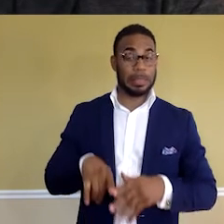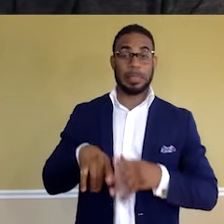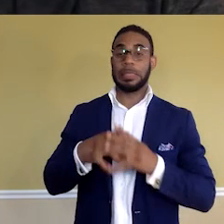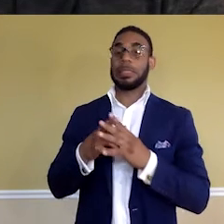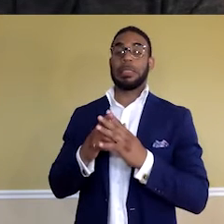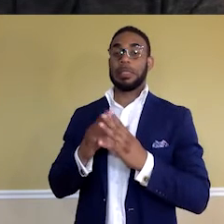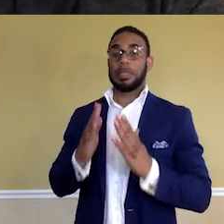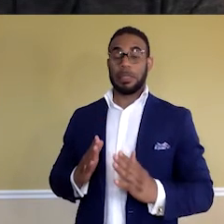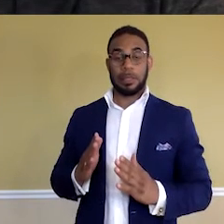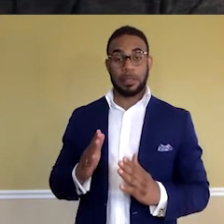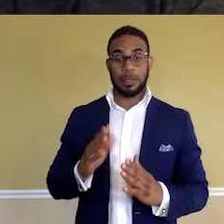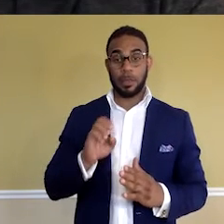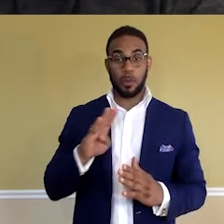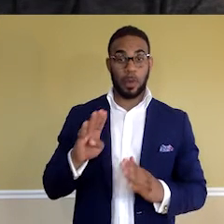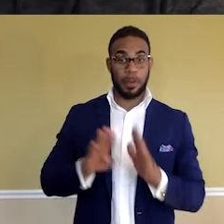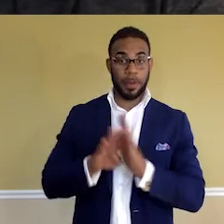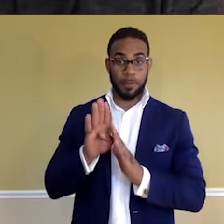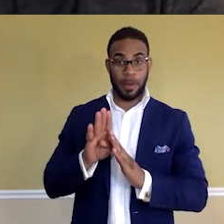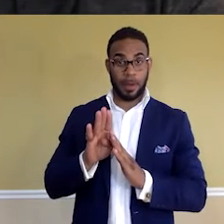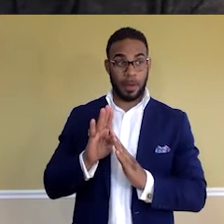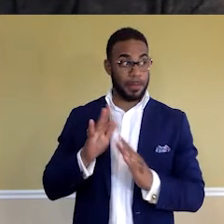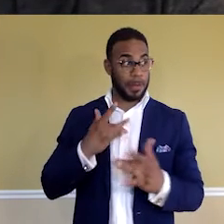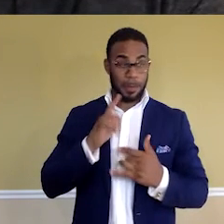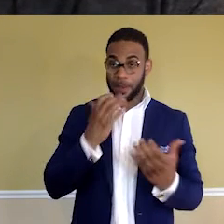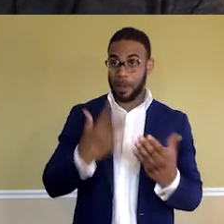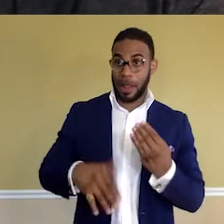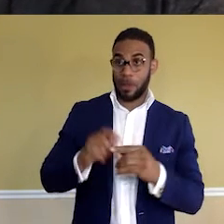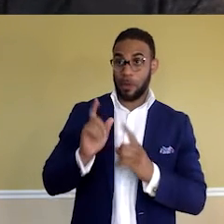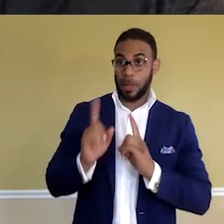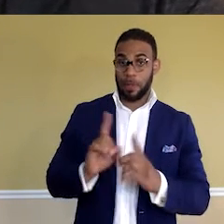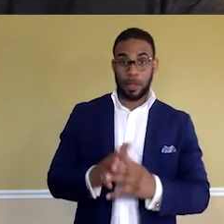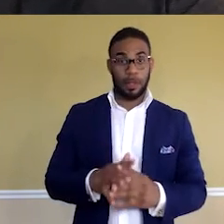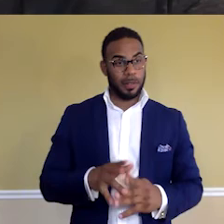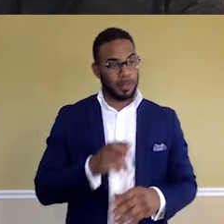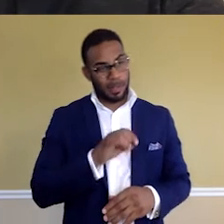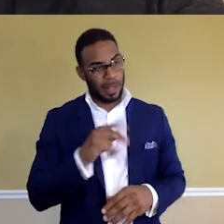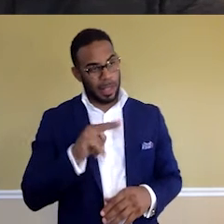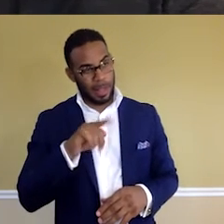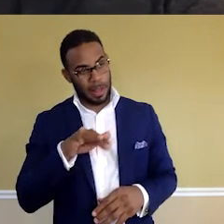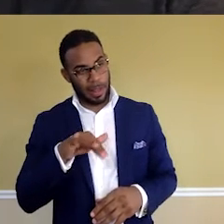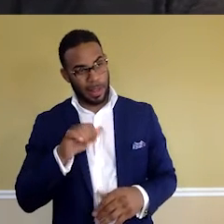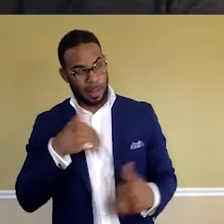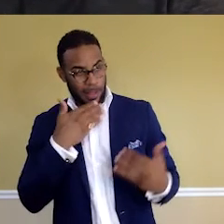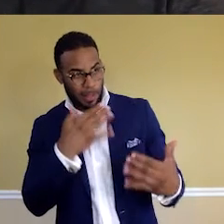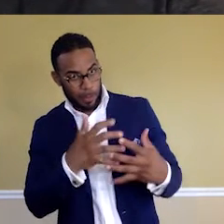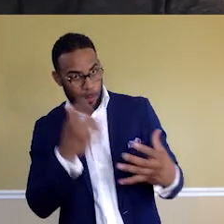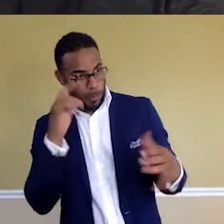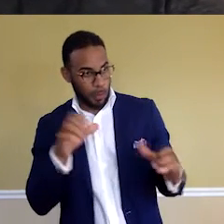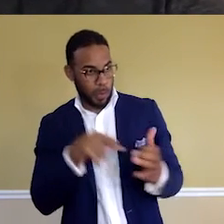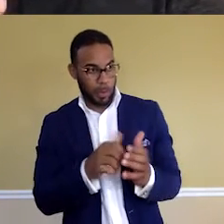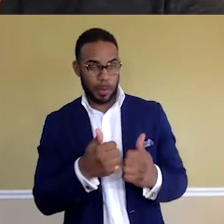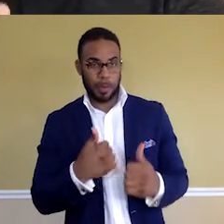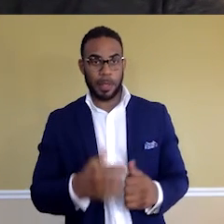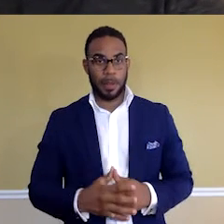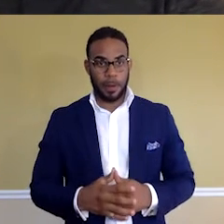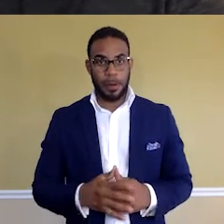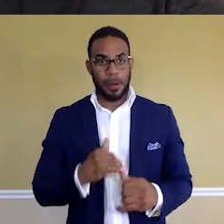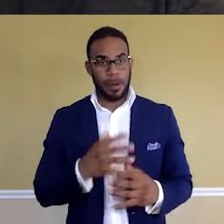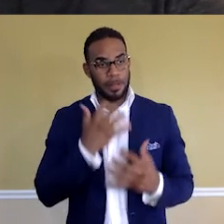And I'm excited to be here having this conversation. Hey, Natalie. Thank you so much for doing this with me. know, I genuinely appreciate you taking